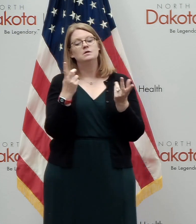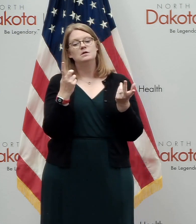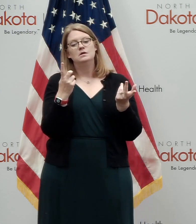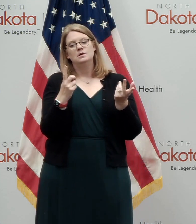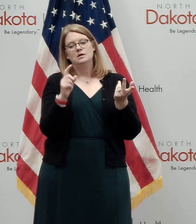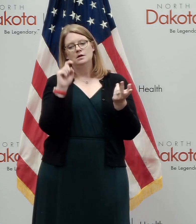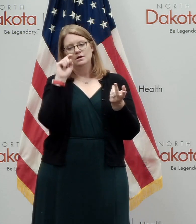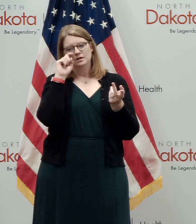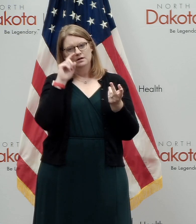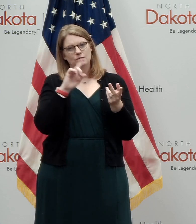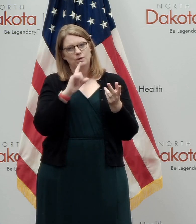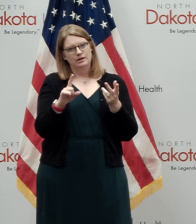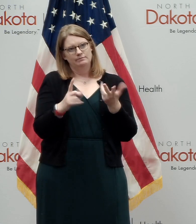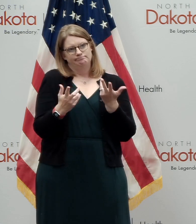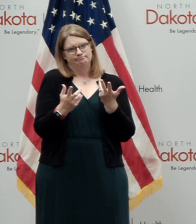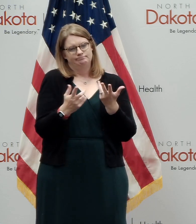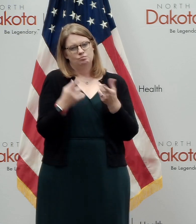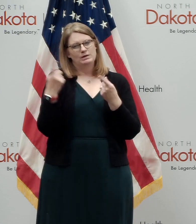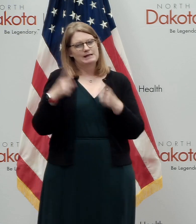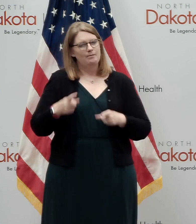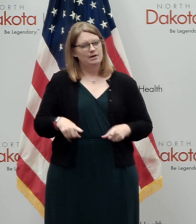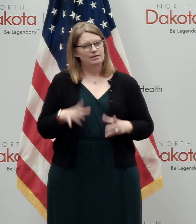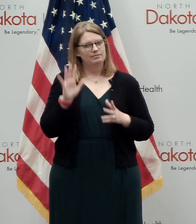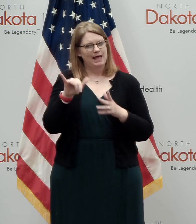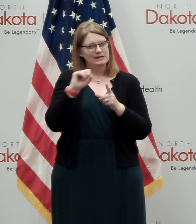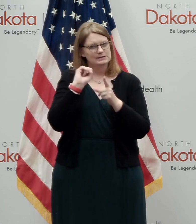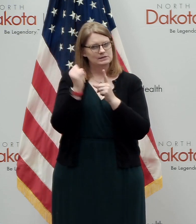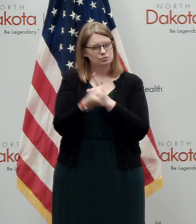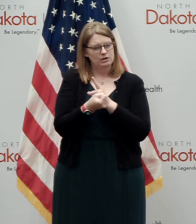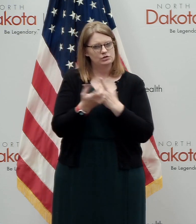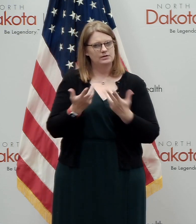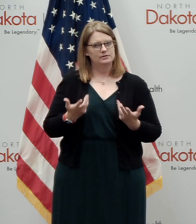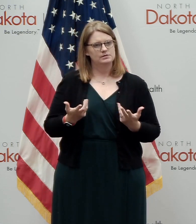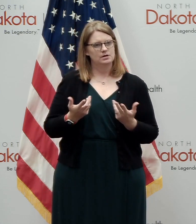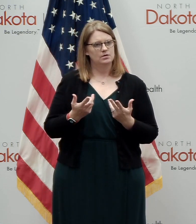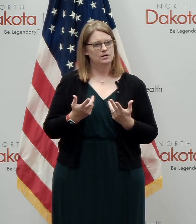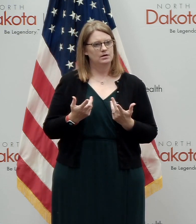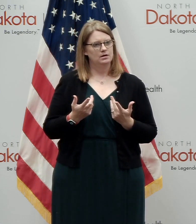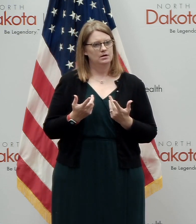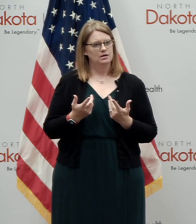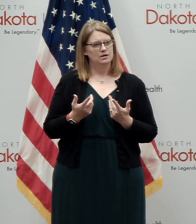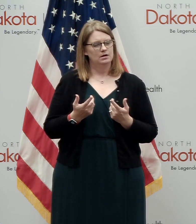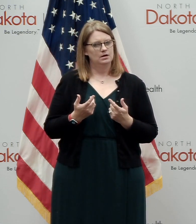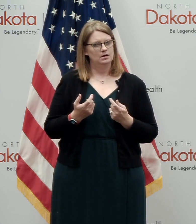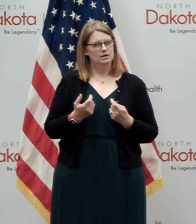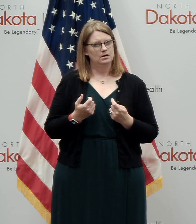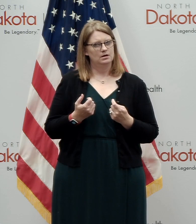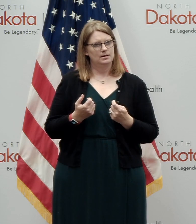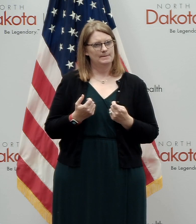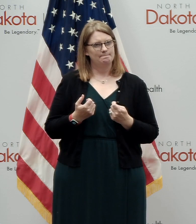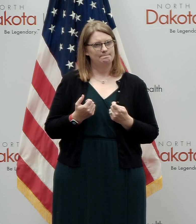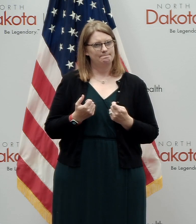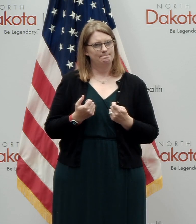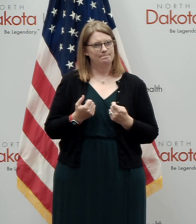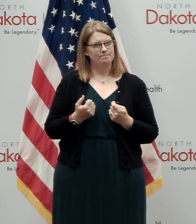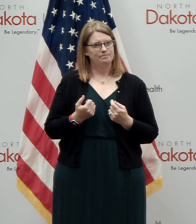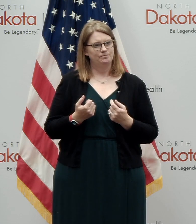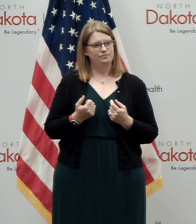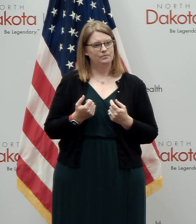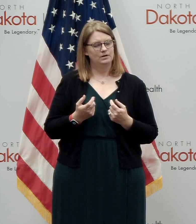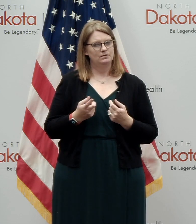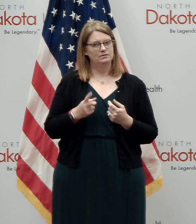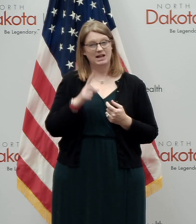the, the context of the, the situation that you're operating in. And so that's why, again, trying to say that you, if you, a uniform,